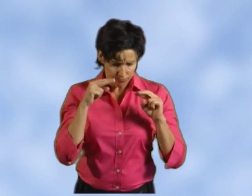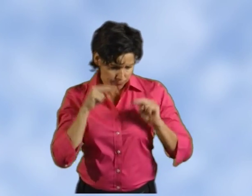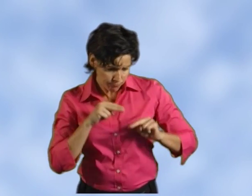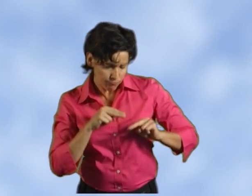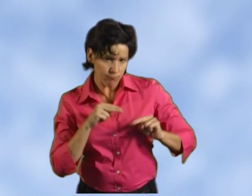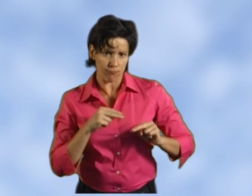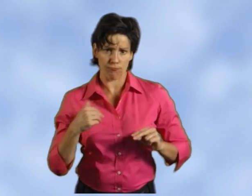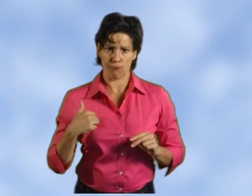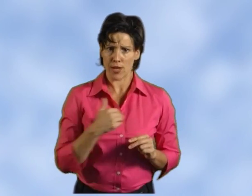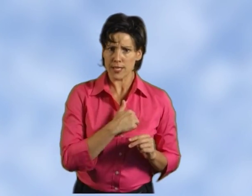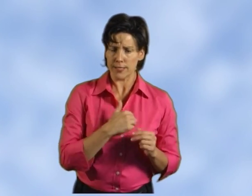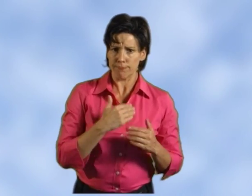breast health,